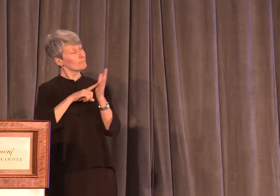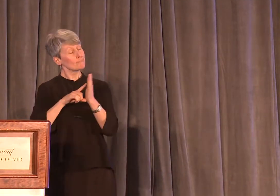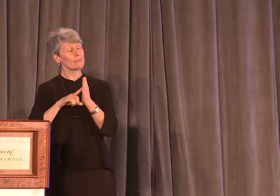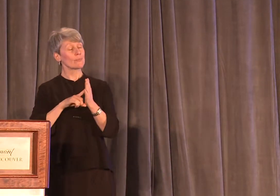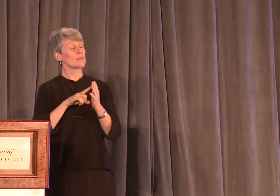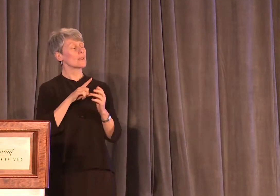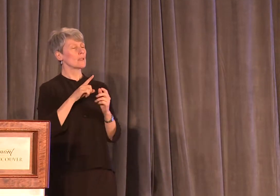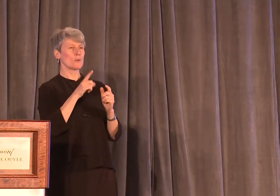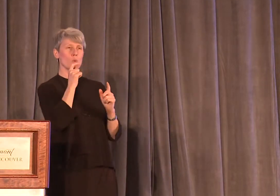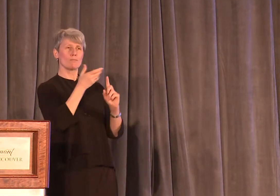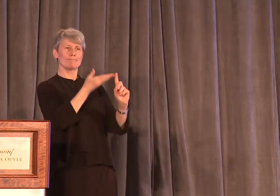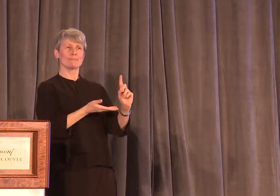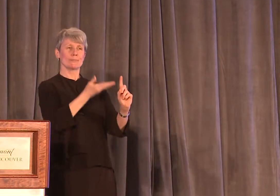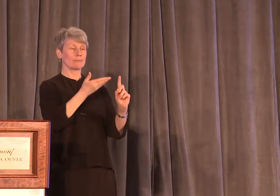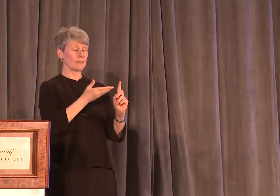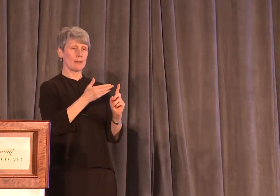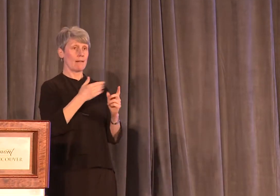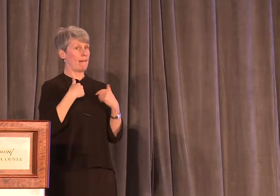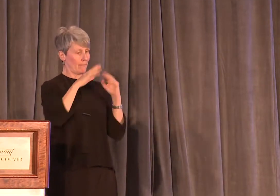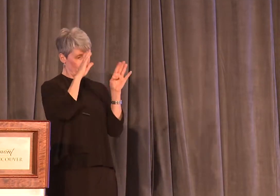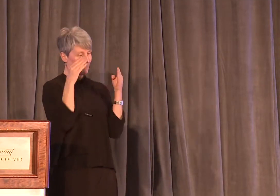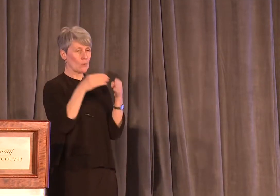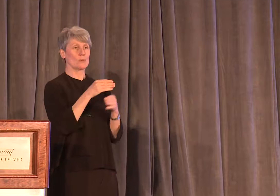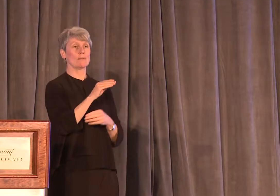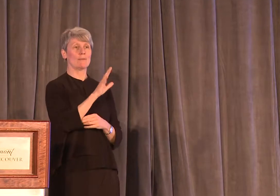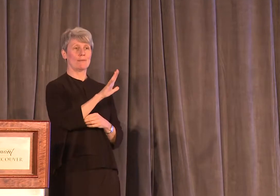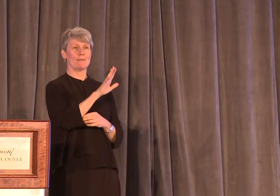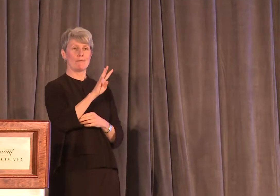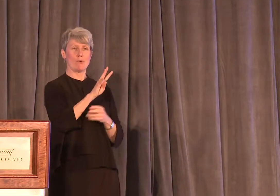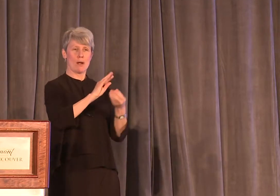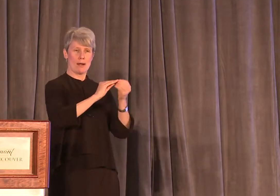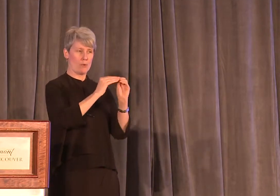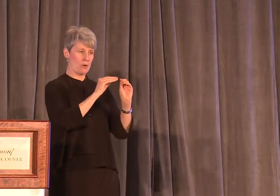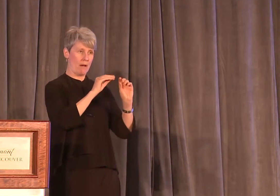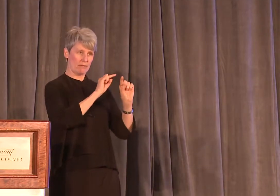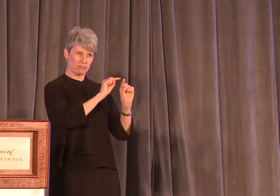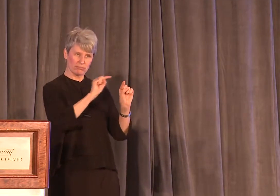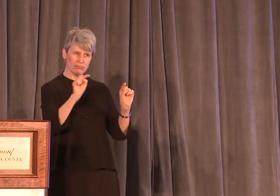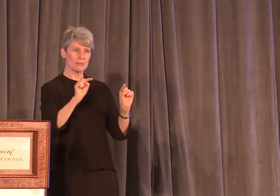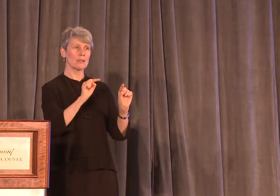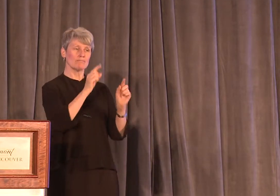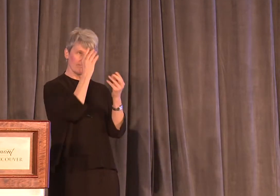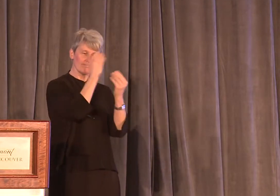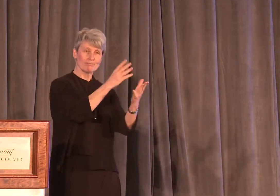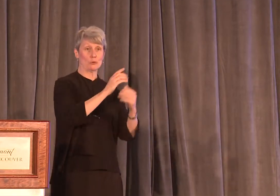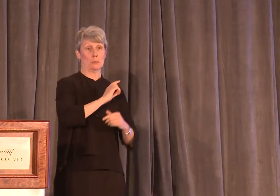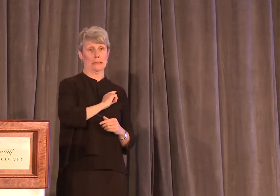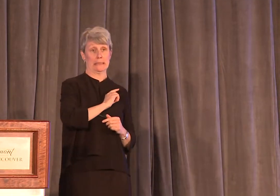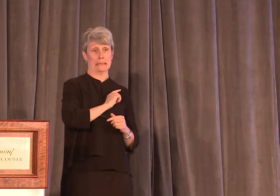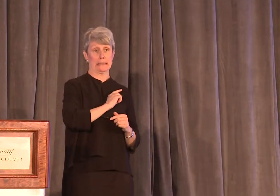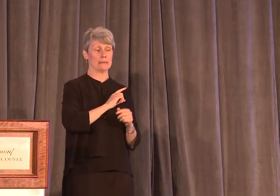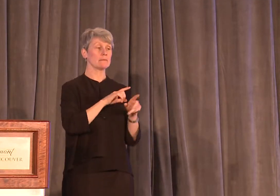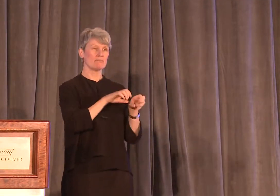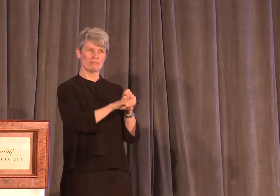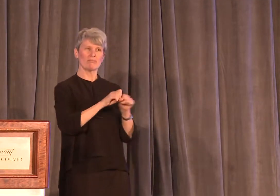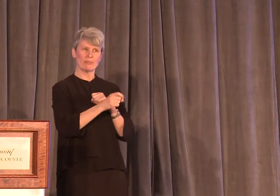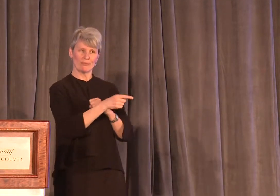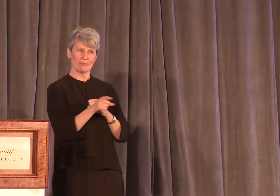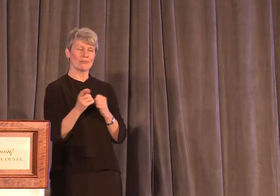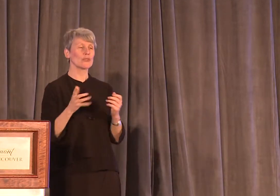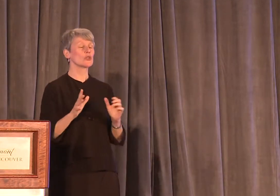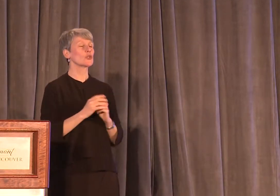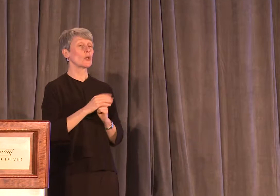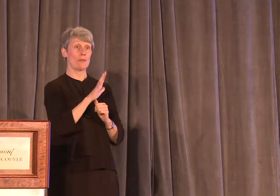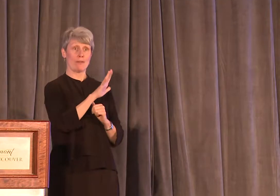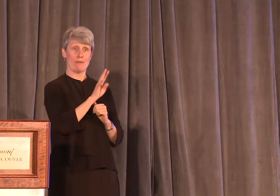also looked into 54 specific cases of sexual assault reported to police. In looking at those cases, I